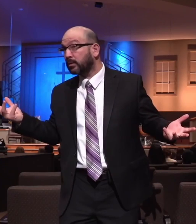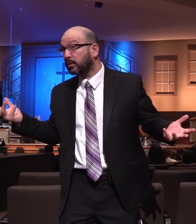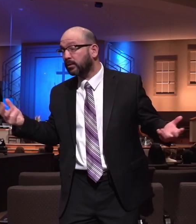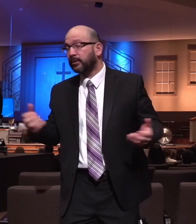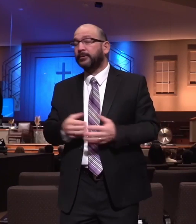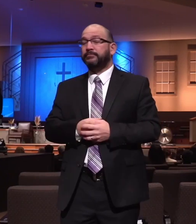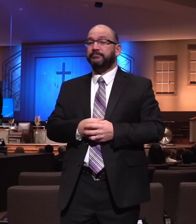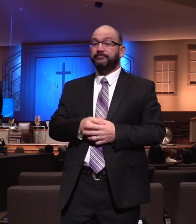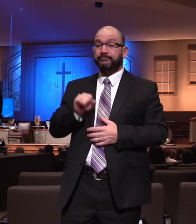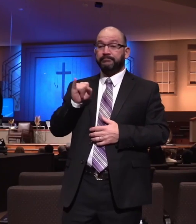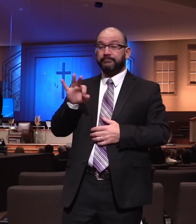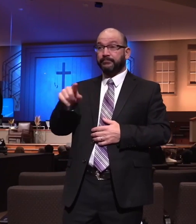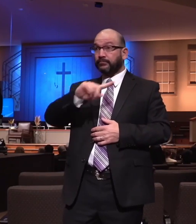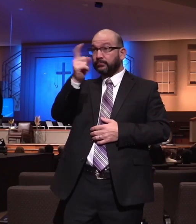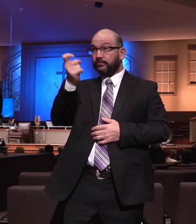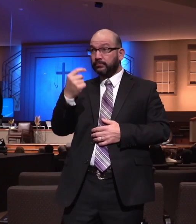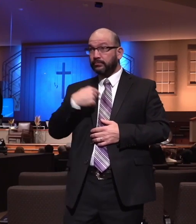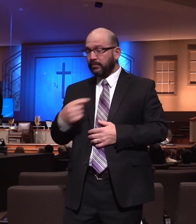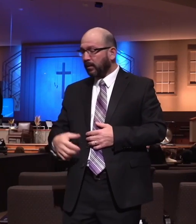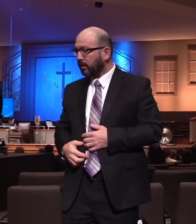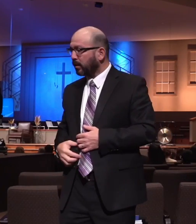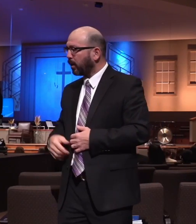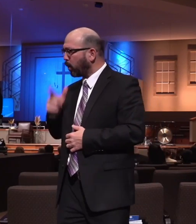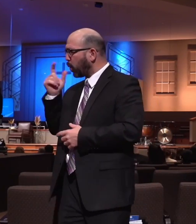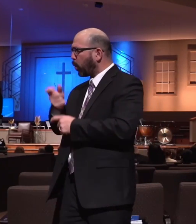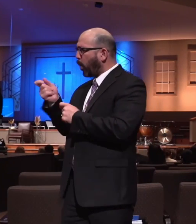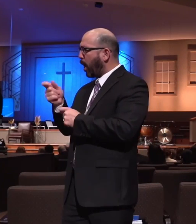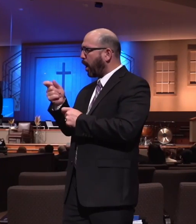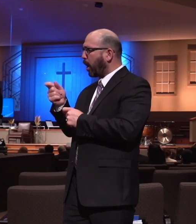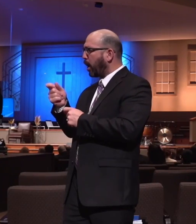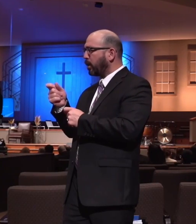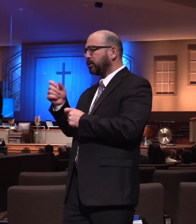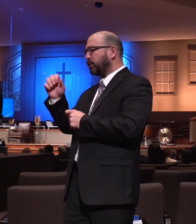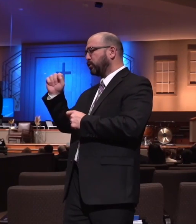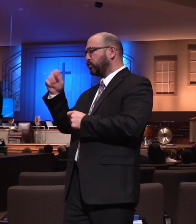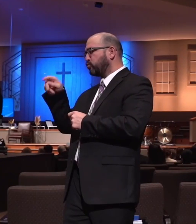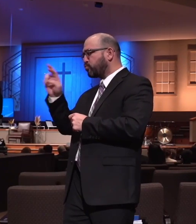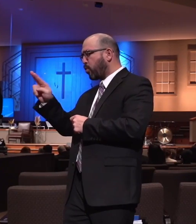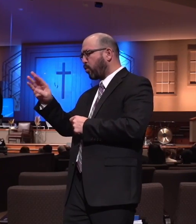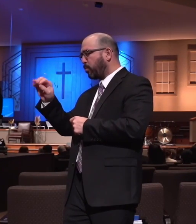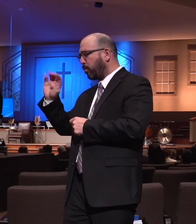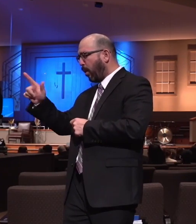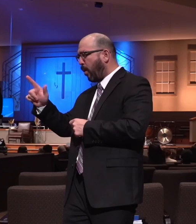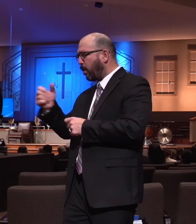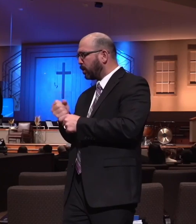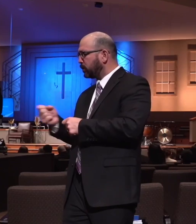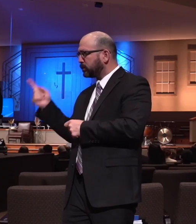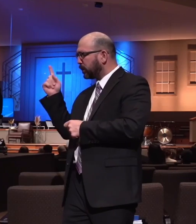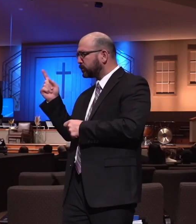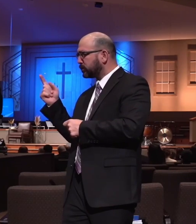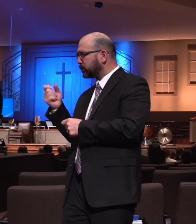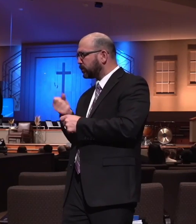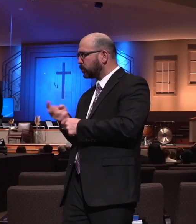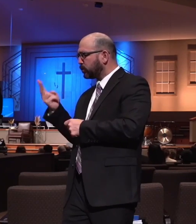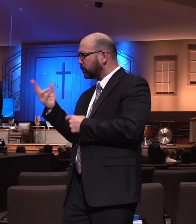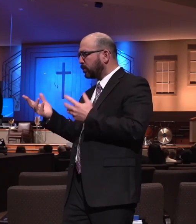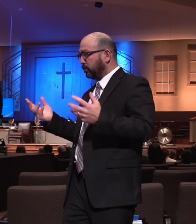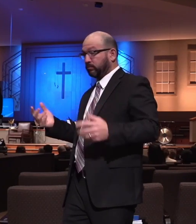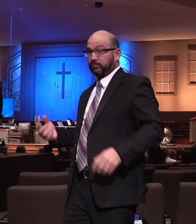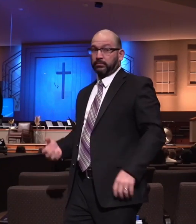if you were to ask me who won the Super Bowl last year and the year before, I might get last year. I don't know if I can. I don't know. I know